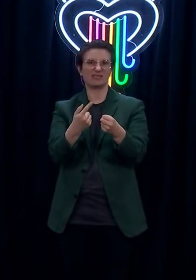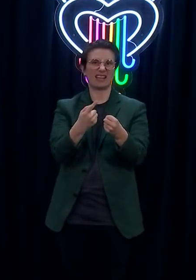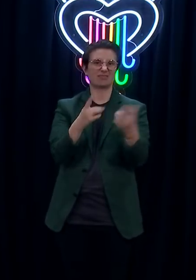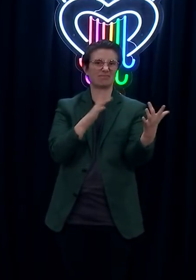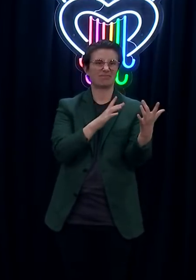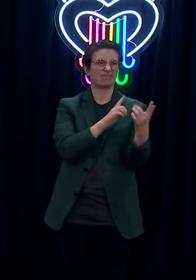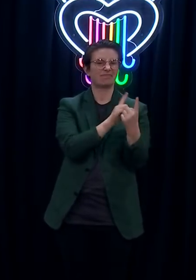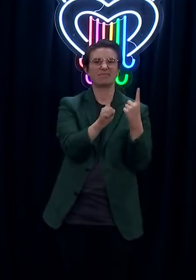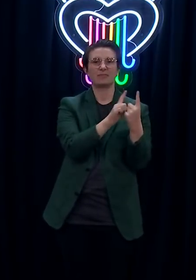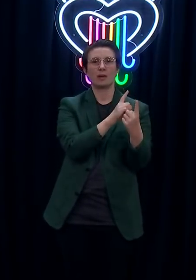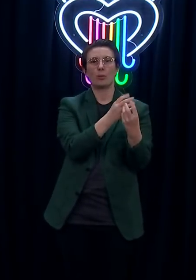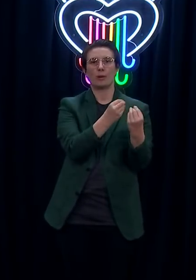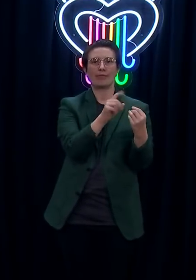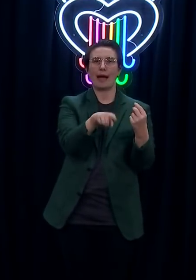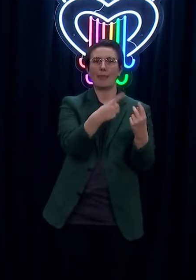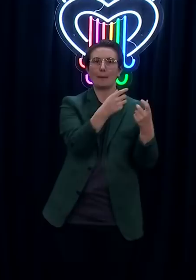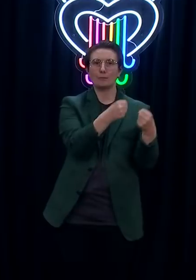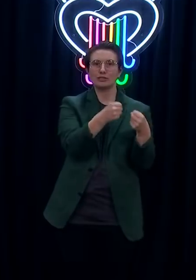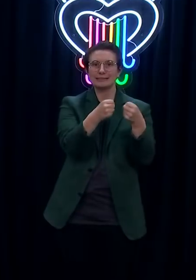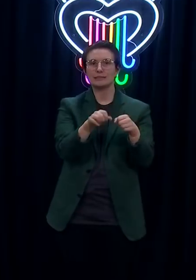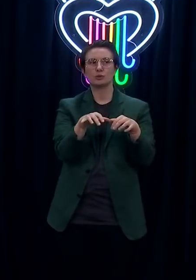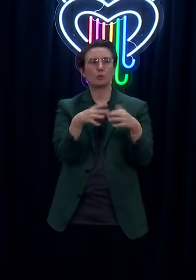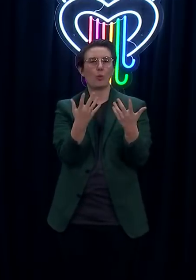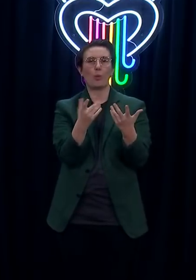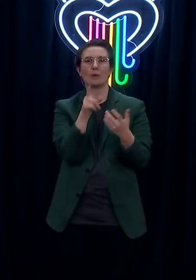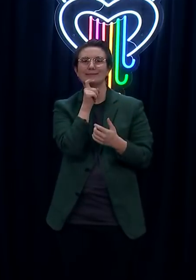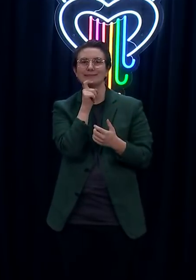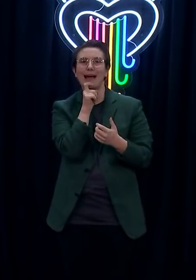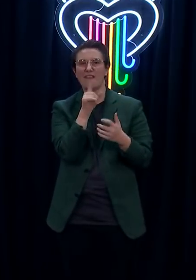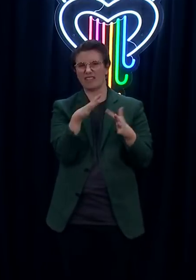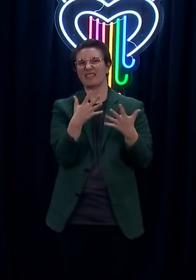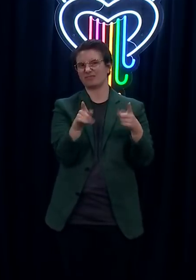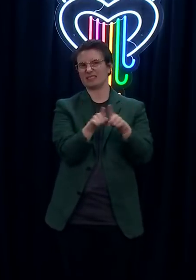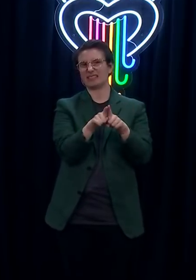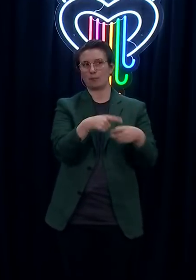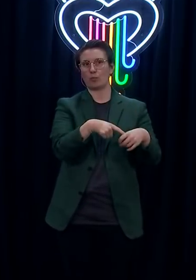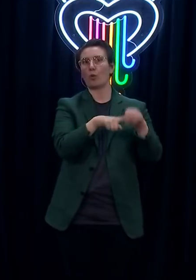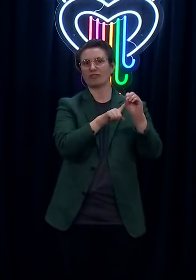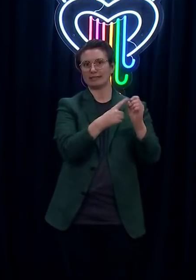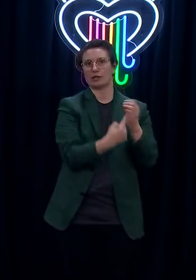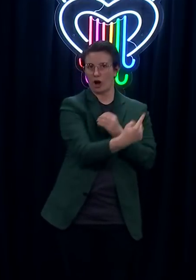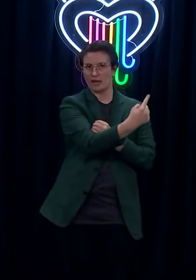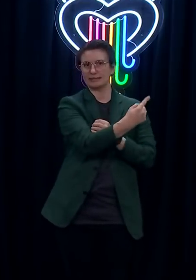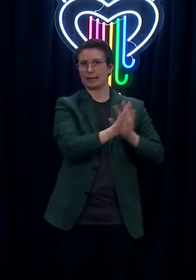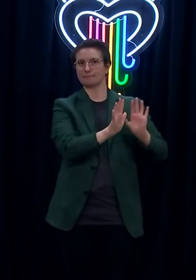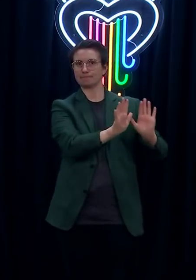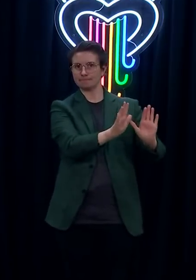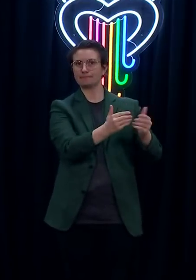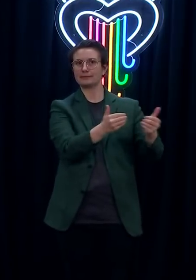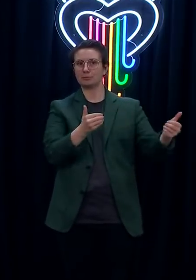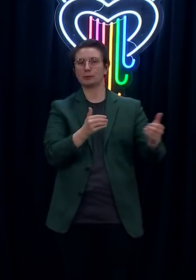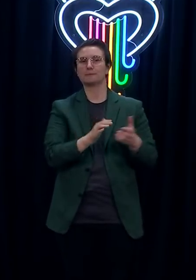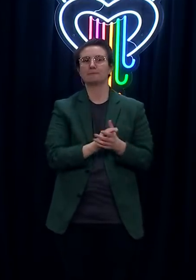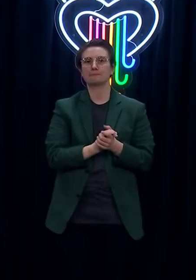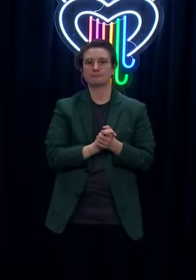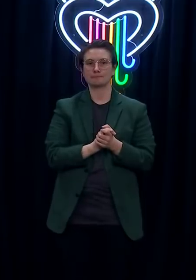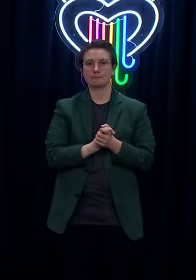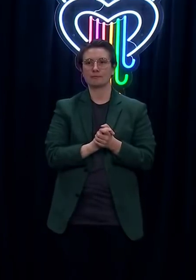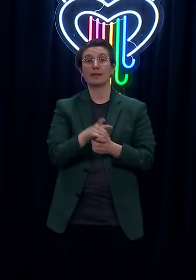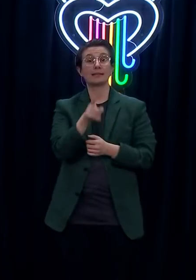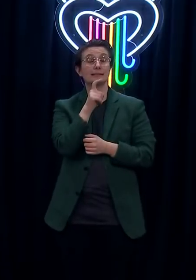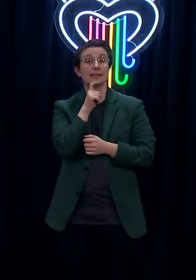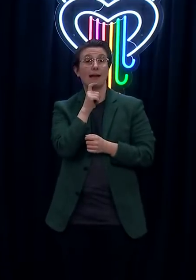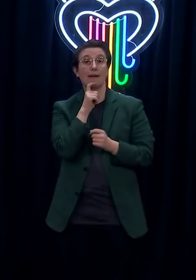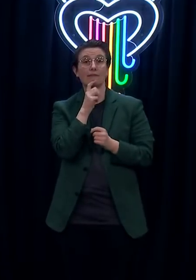be regularly tested. Of those police staff who were in contact with the individual, three were fully vaccinated, one